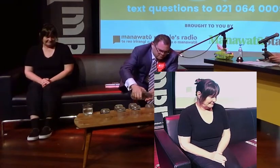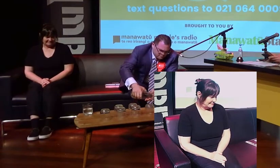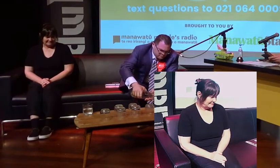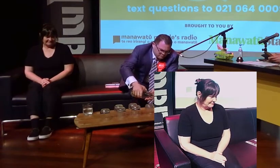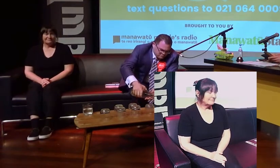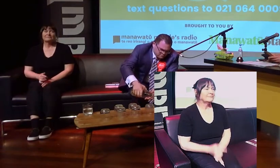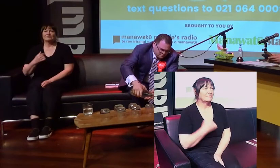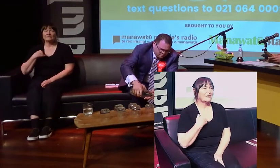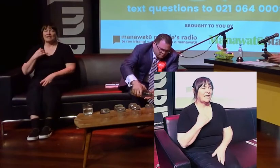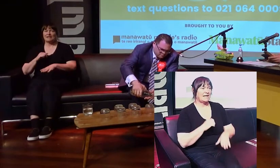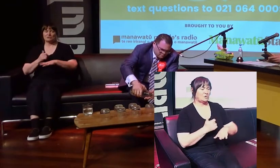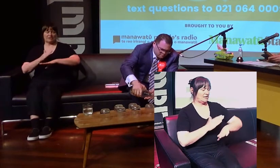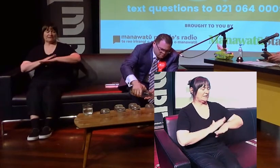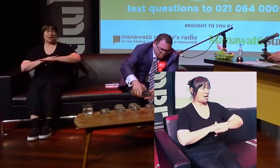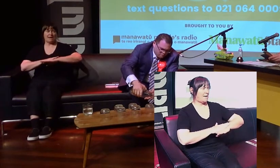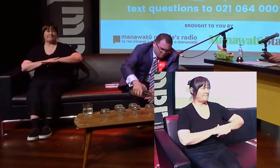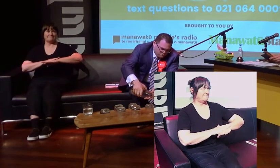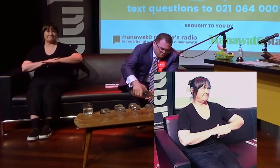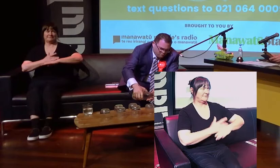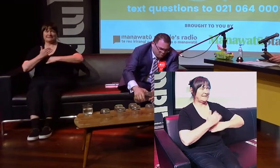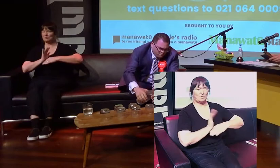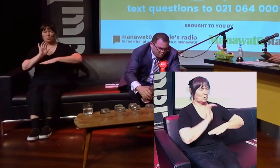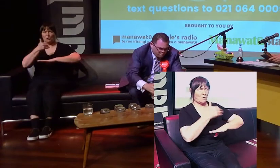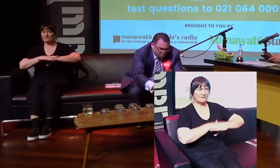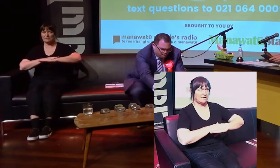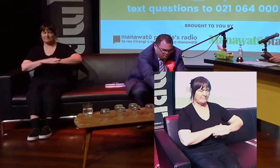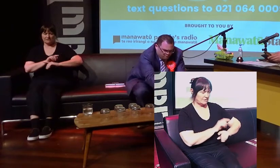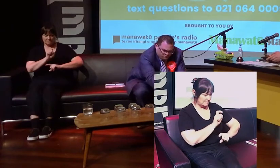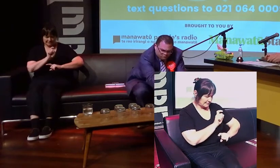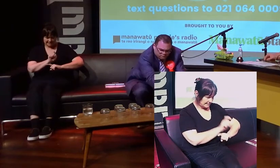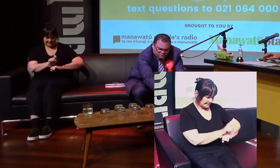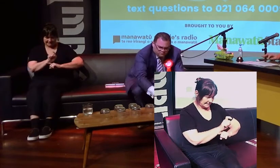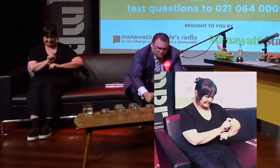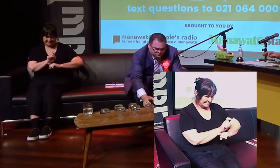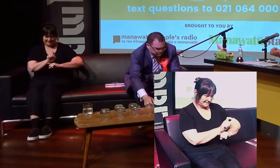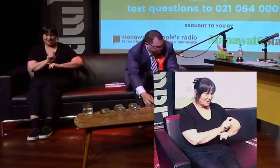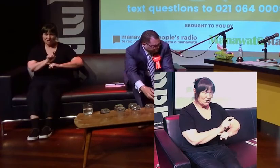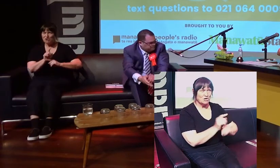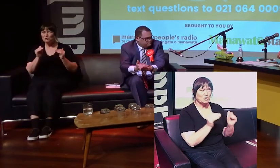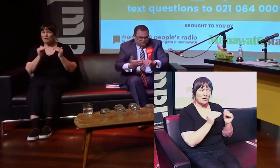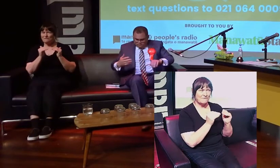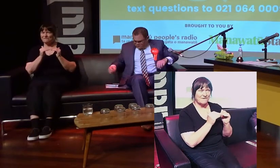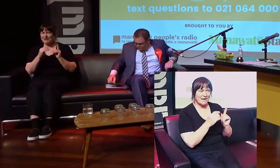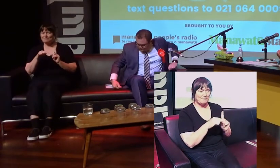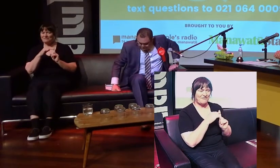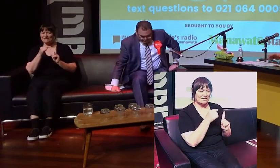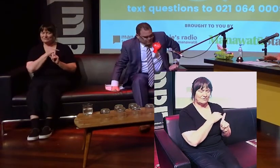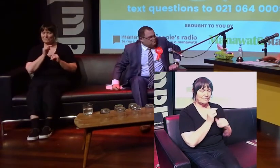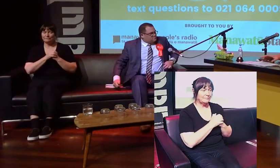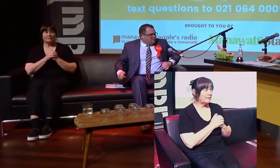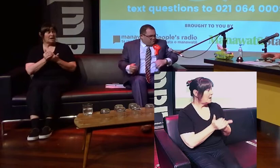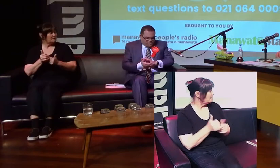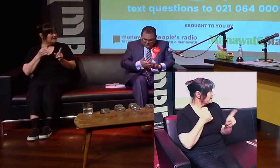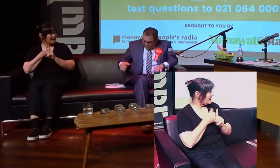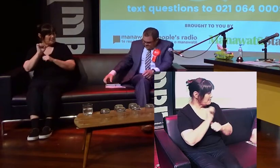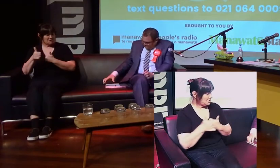And I will set my timer so that we do not go over time. No unfair advantages. How's the campaign been going,